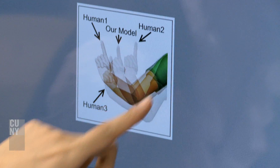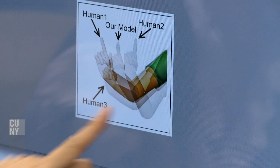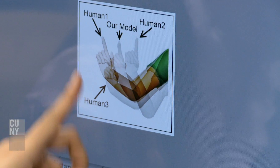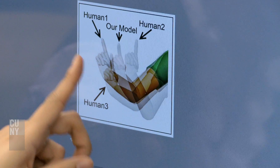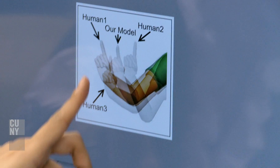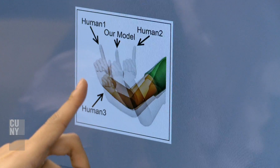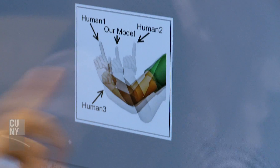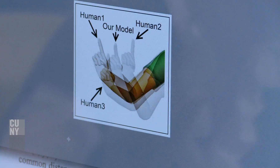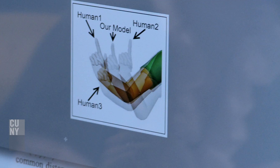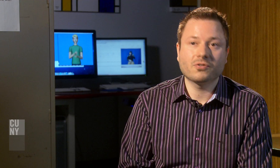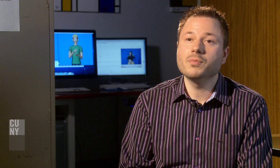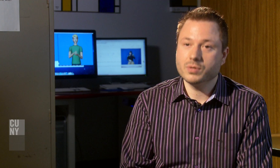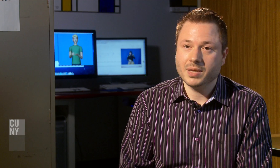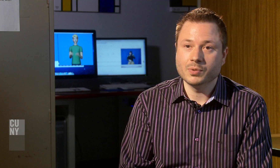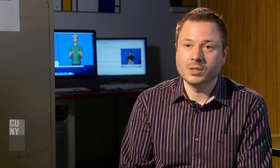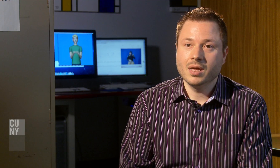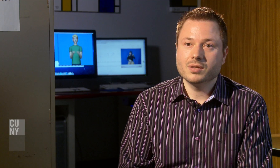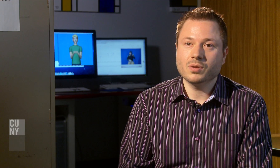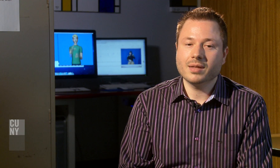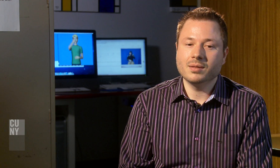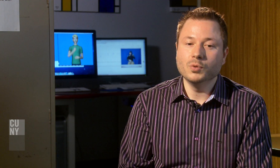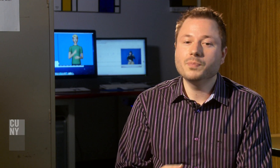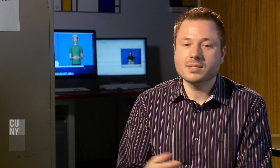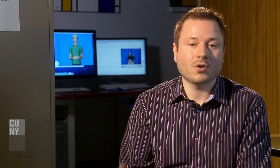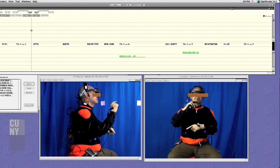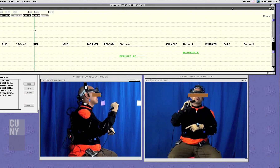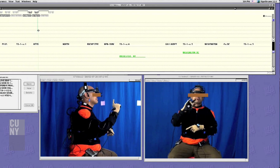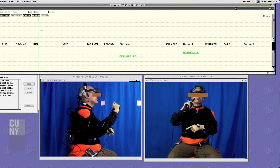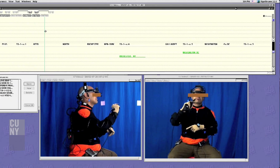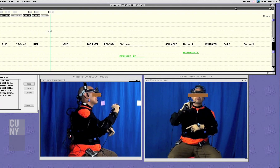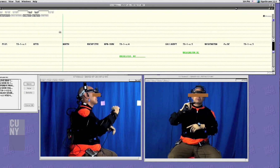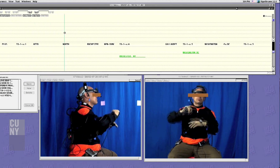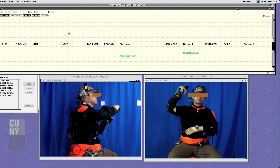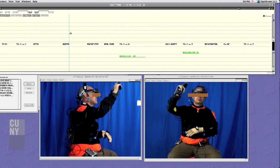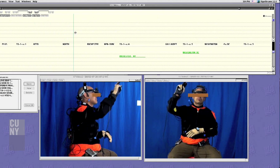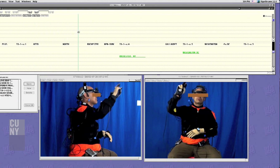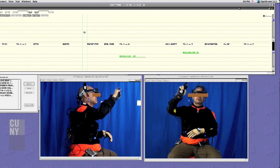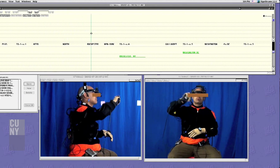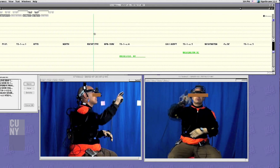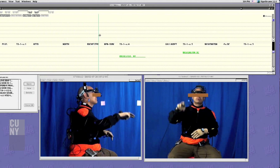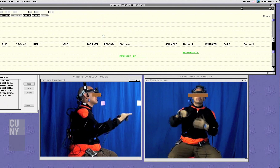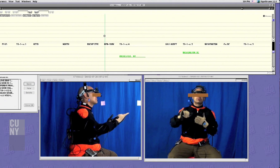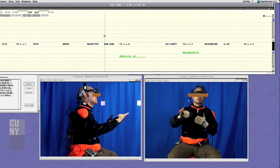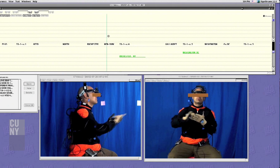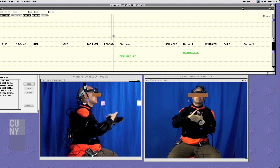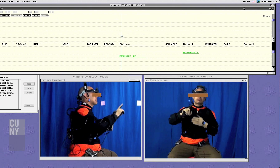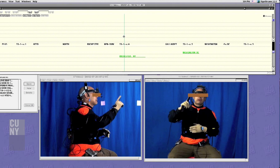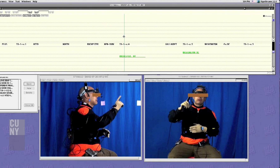lot of samples of signing from those people, so that the movements of our animated characters are based mathematically on the ways that actual